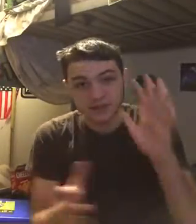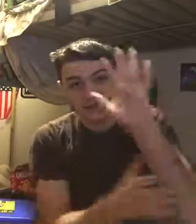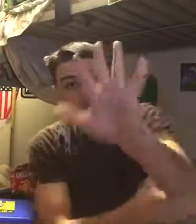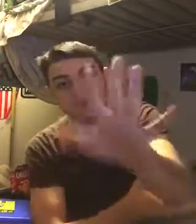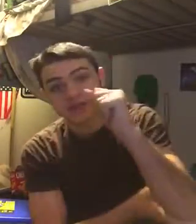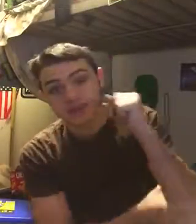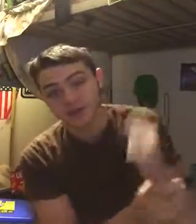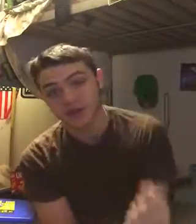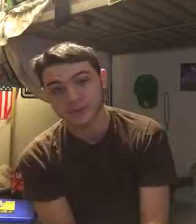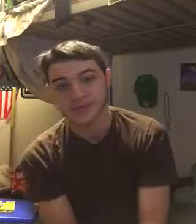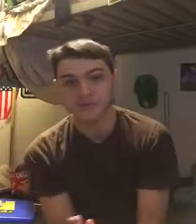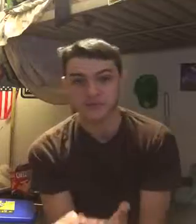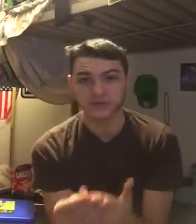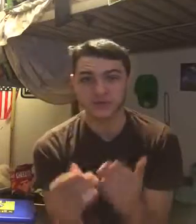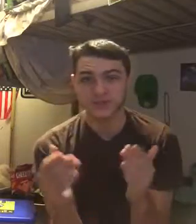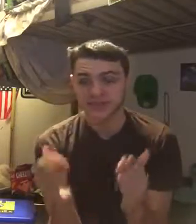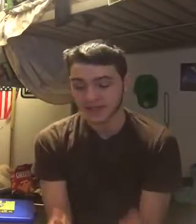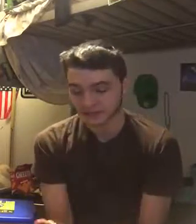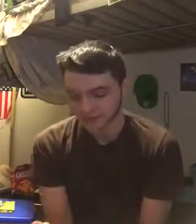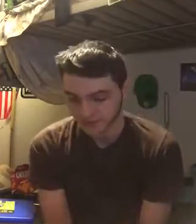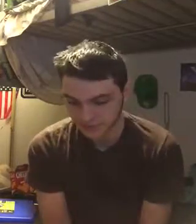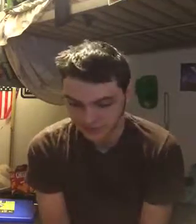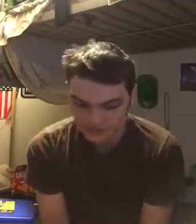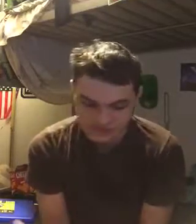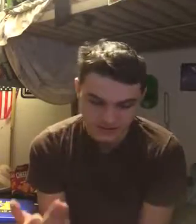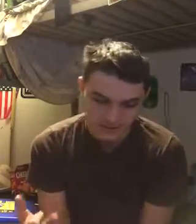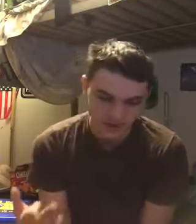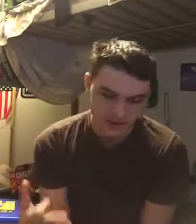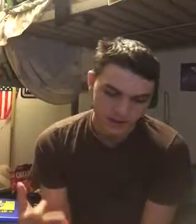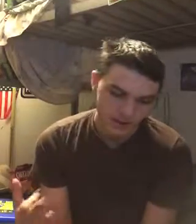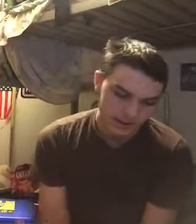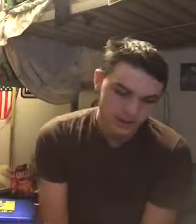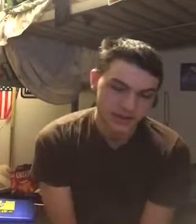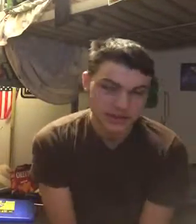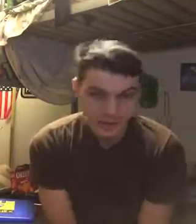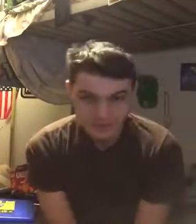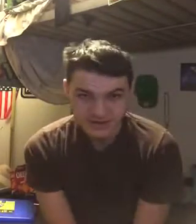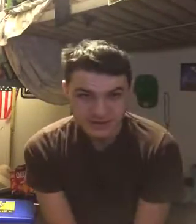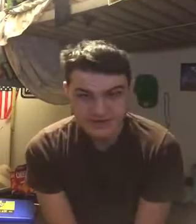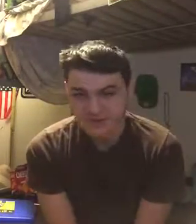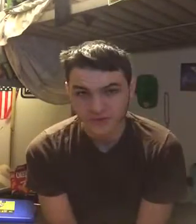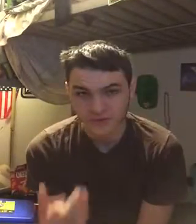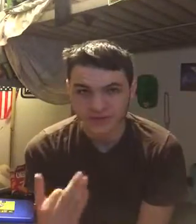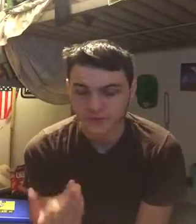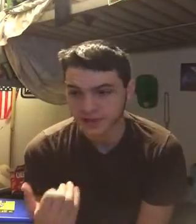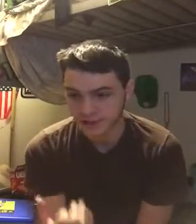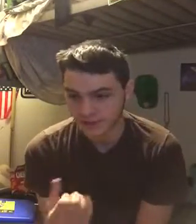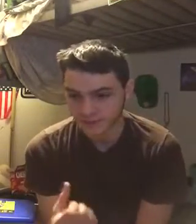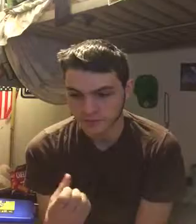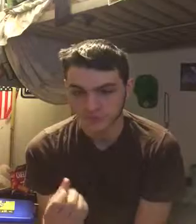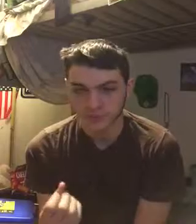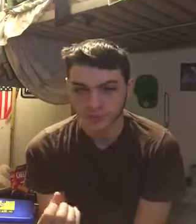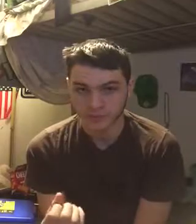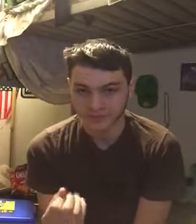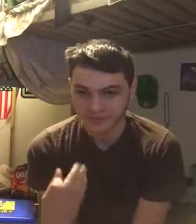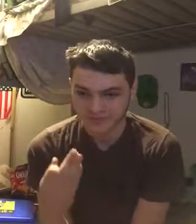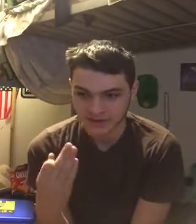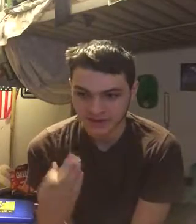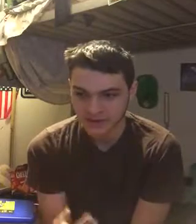those are my top five places where you could send him to look because Indianapolis I just don't think is working out for him anymore because he's been getting